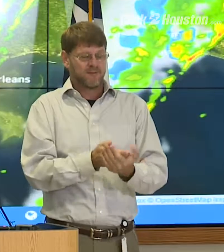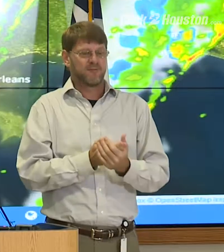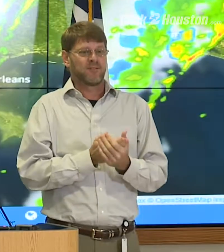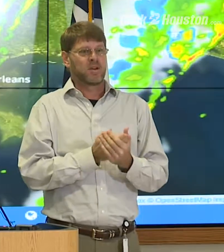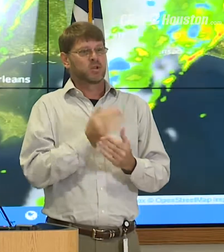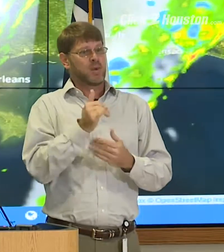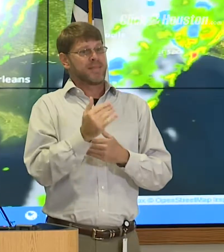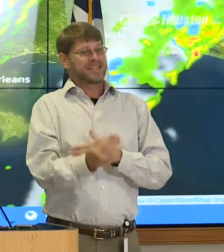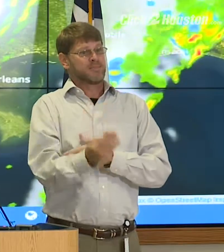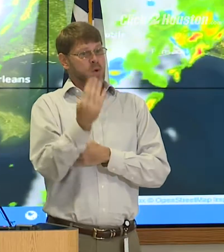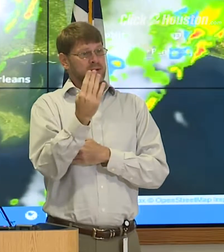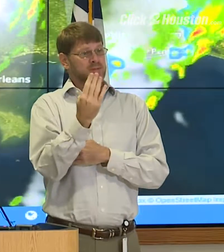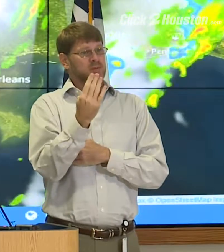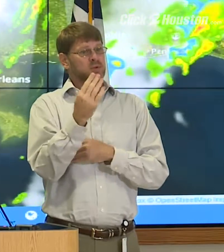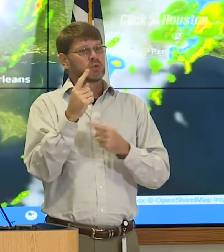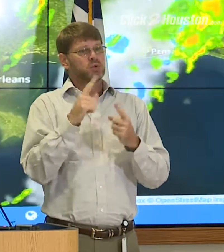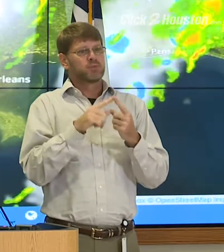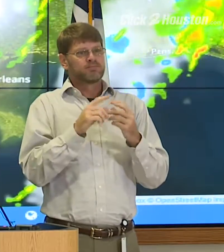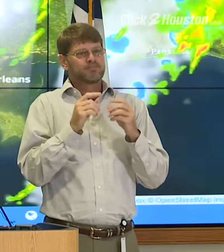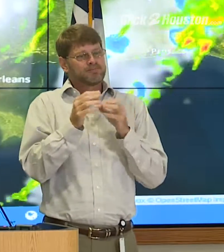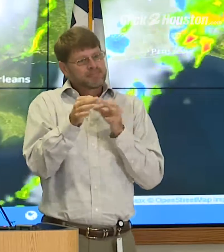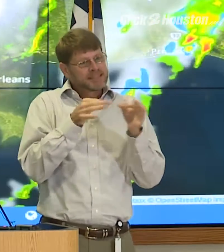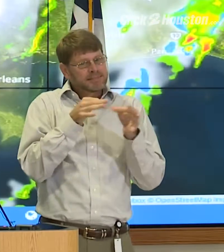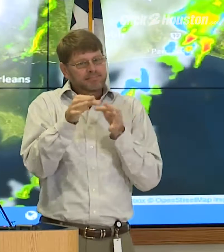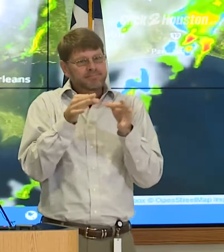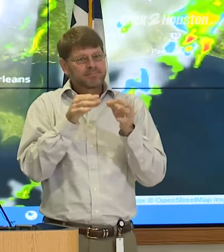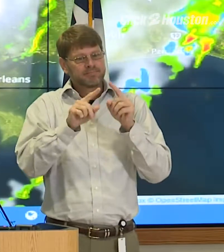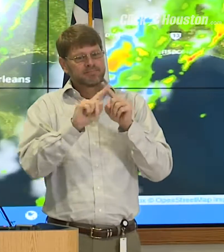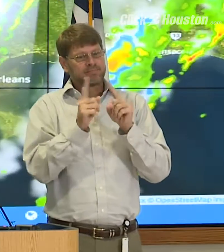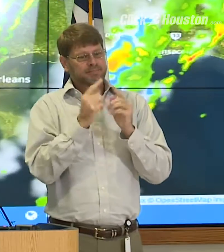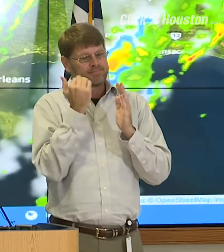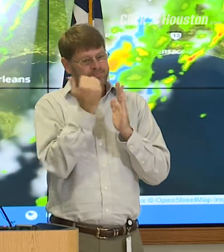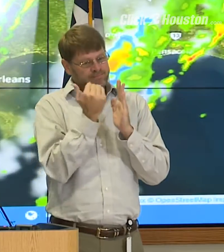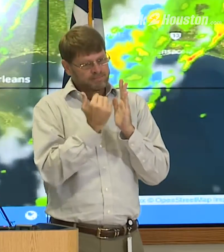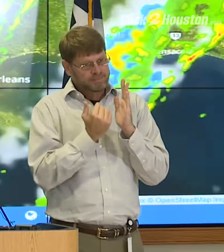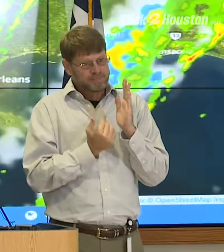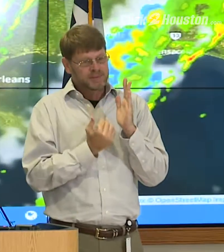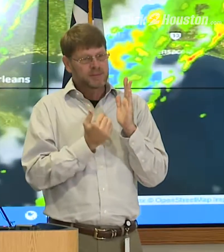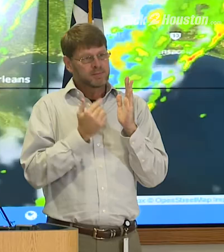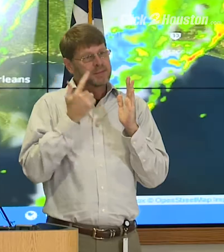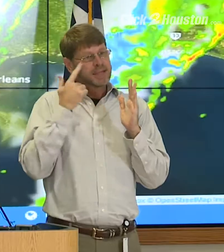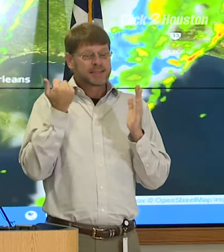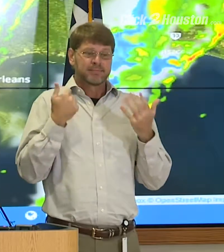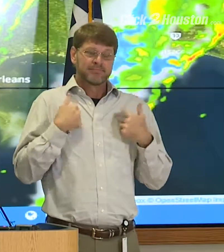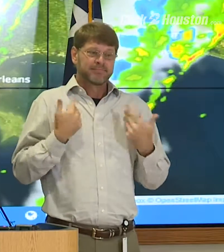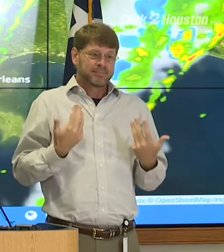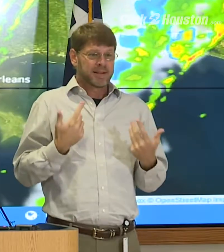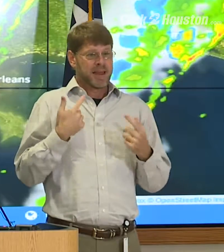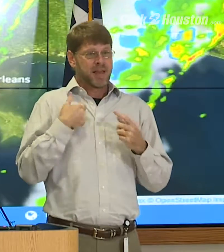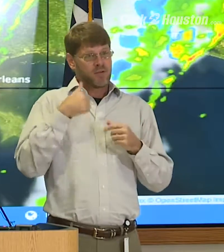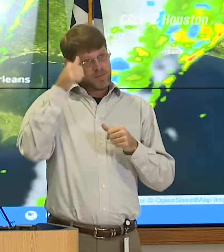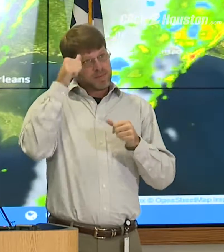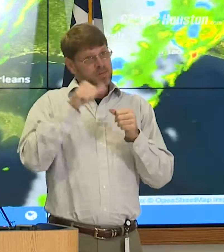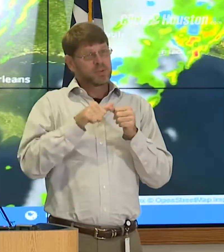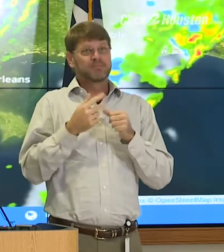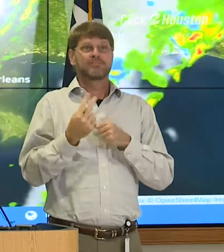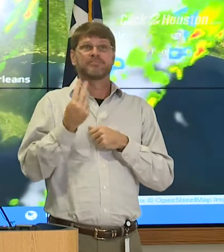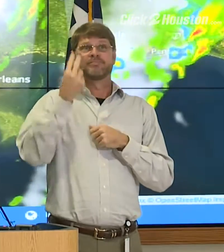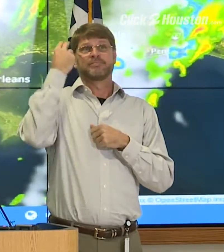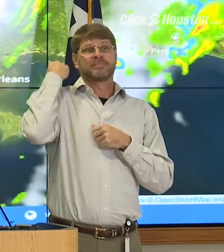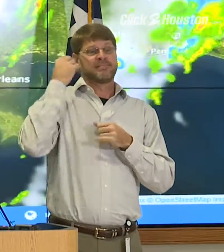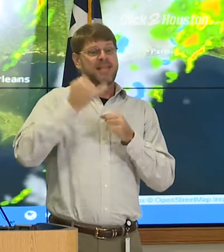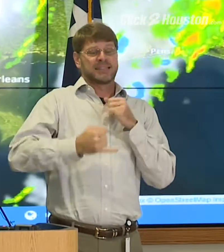so this morning, in order to walk through all the steps, because again, I'm reminded how long it's been